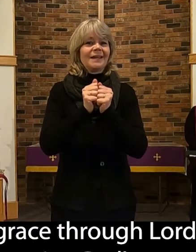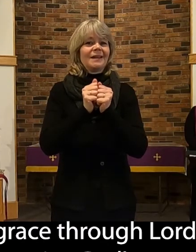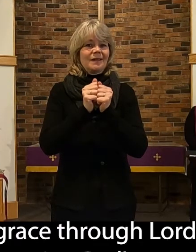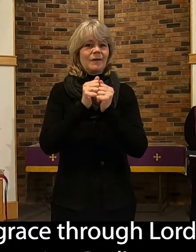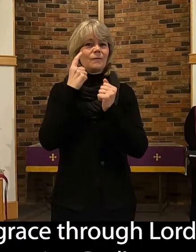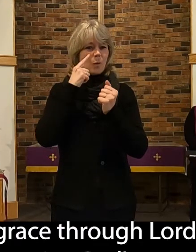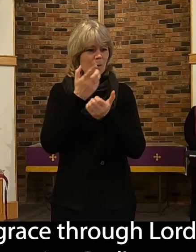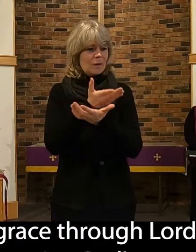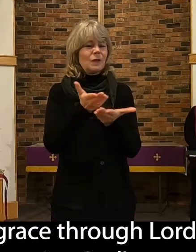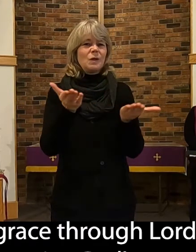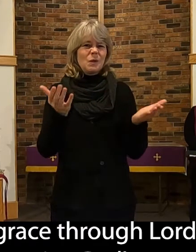every day.